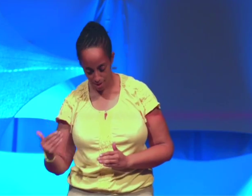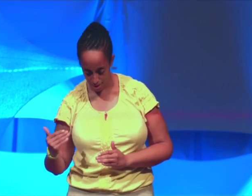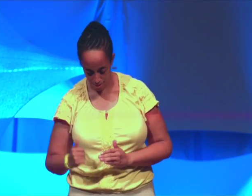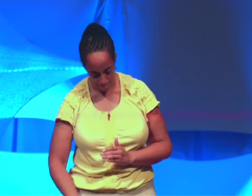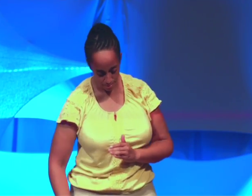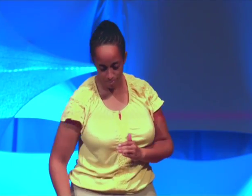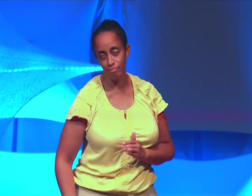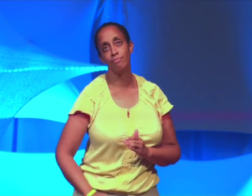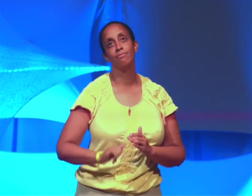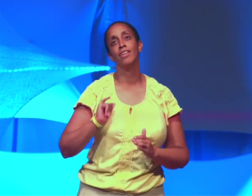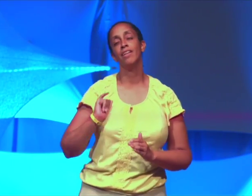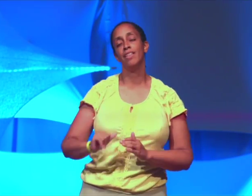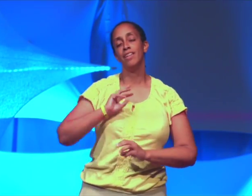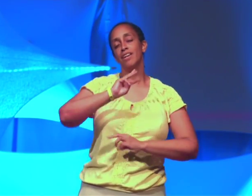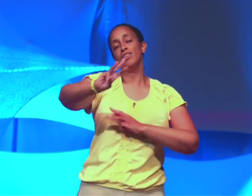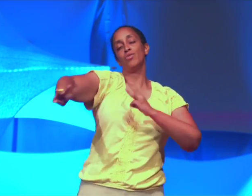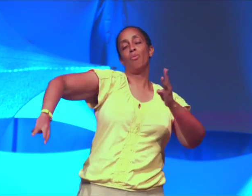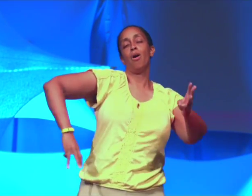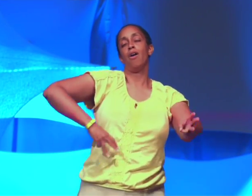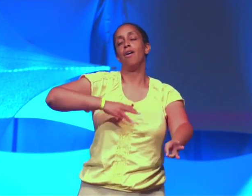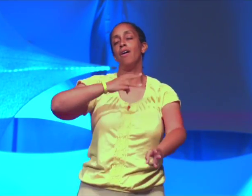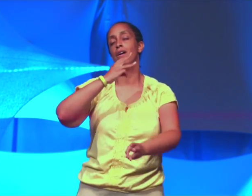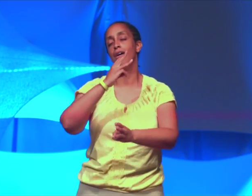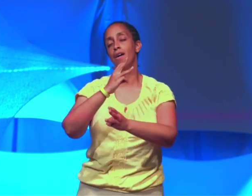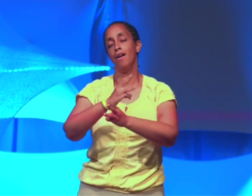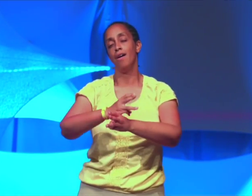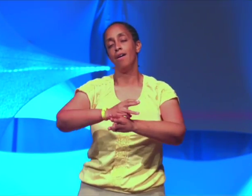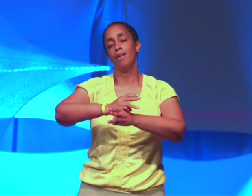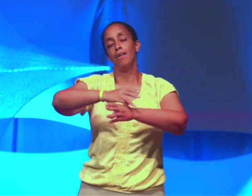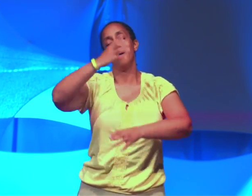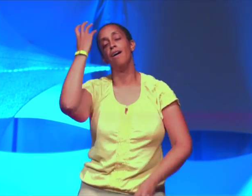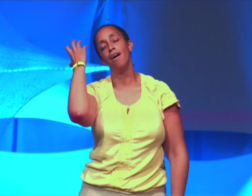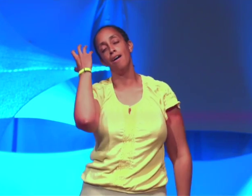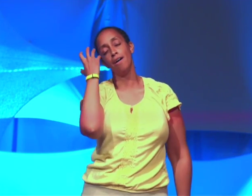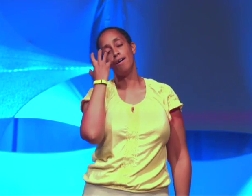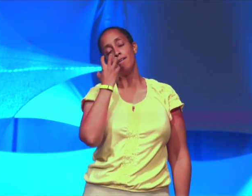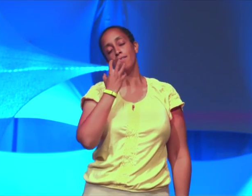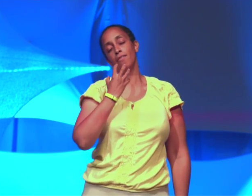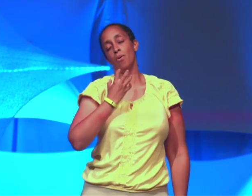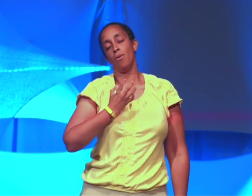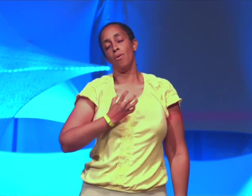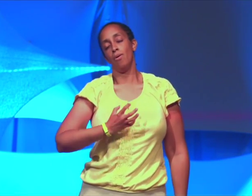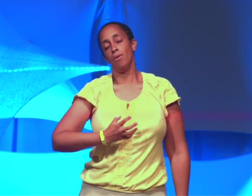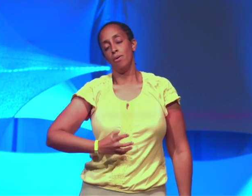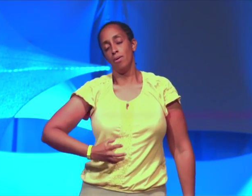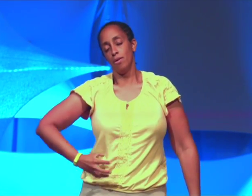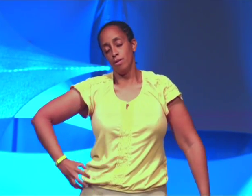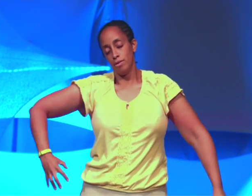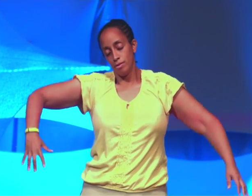this world affords